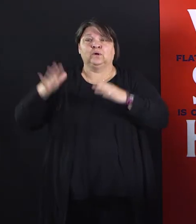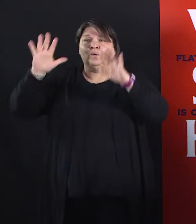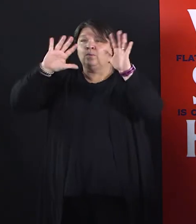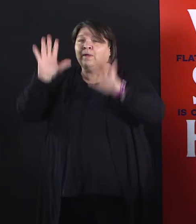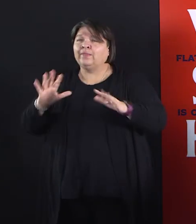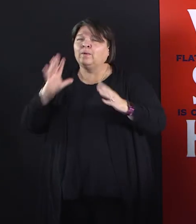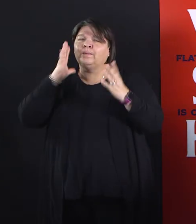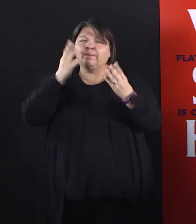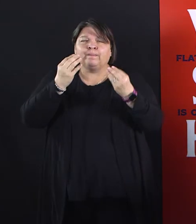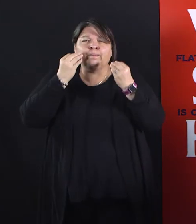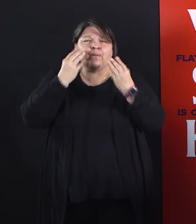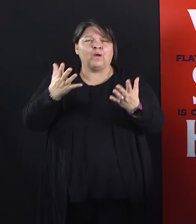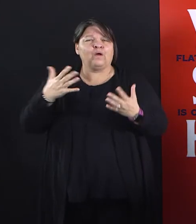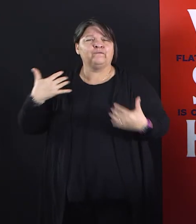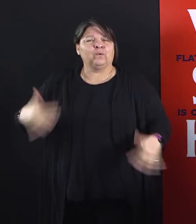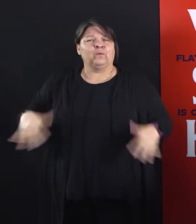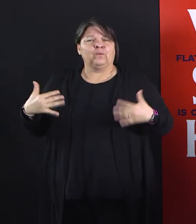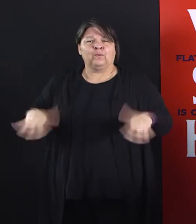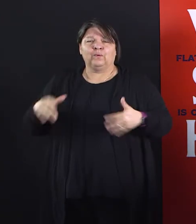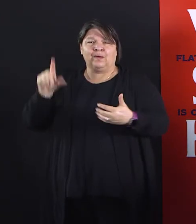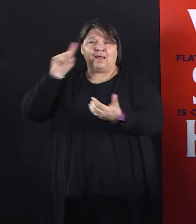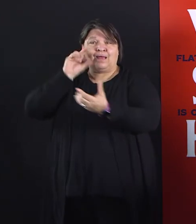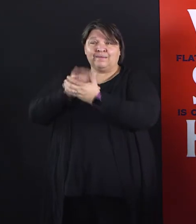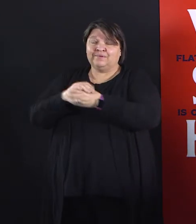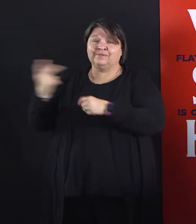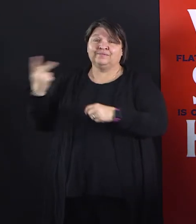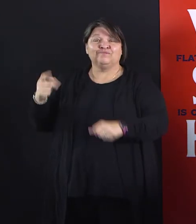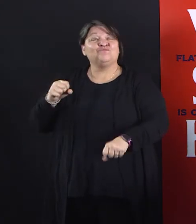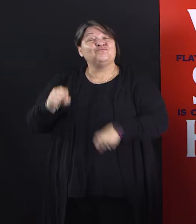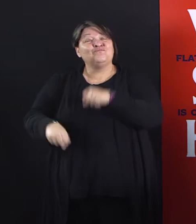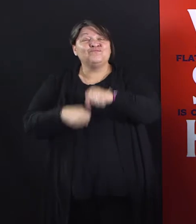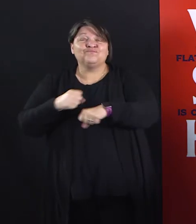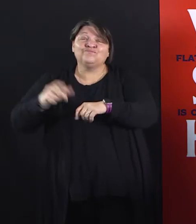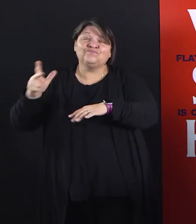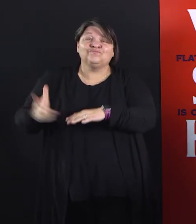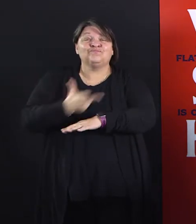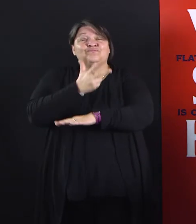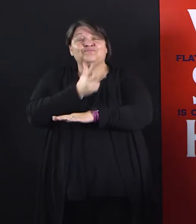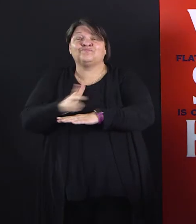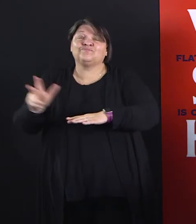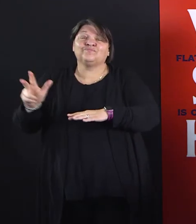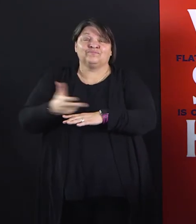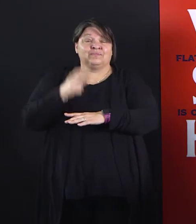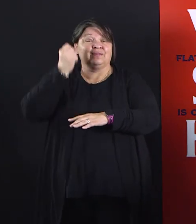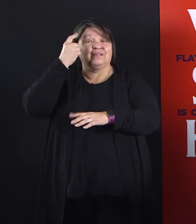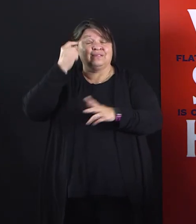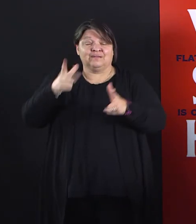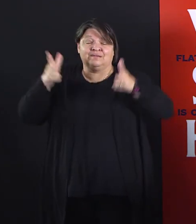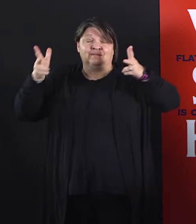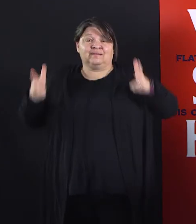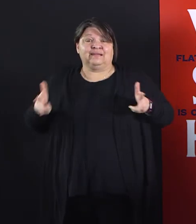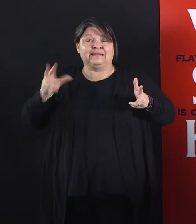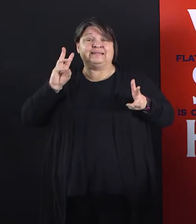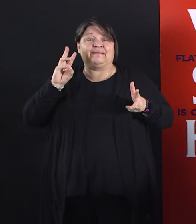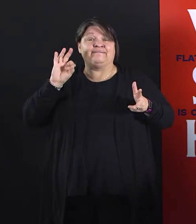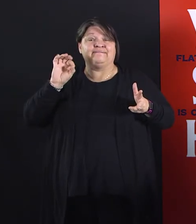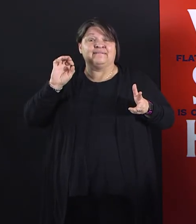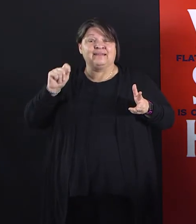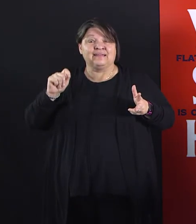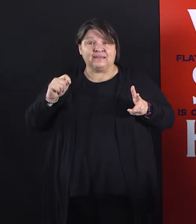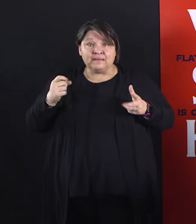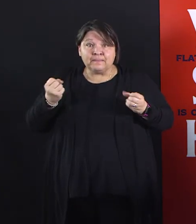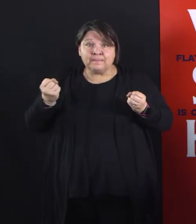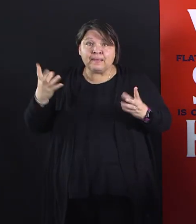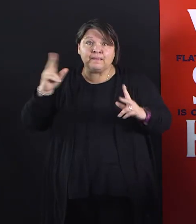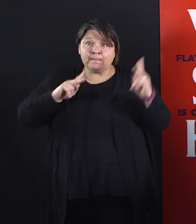I. We were six feet apart and we tried to stay that far apart from everyone and many of you are doing that. And many of you